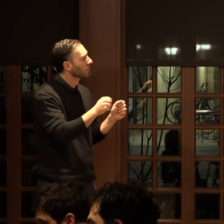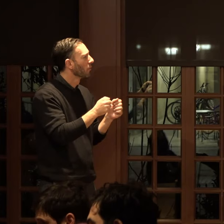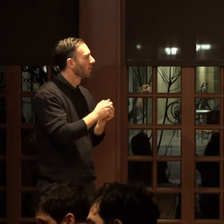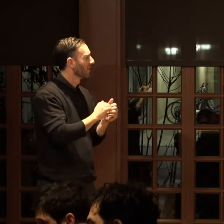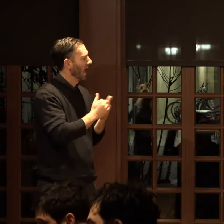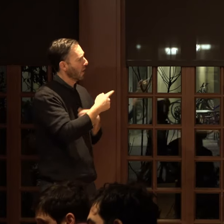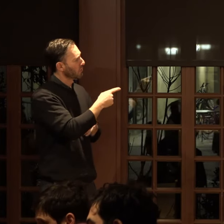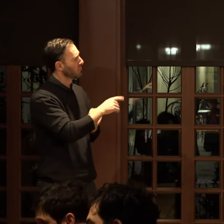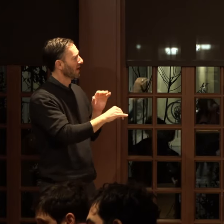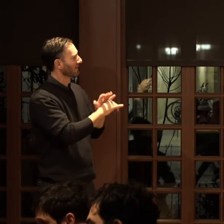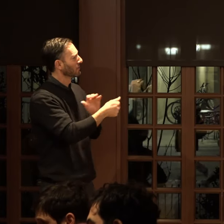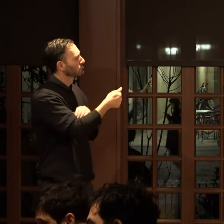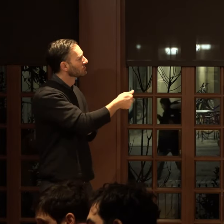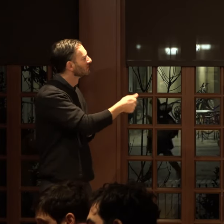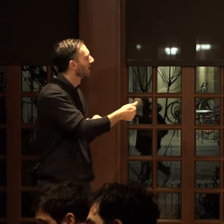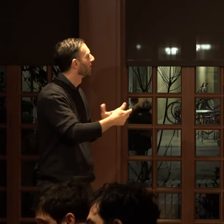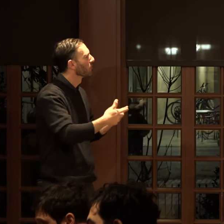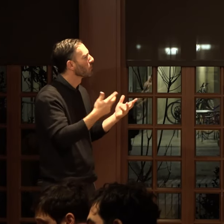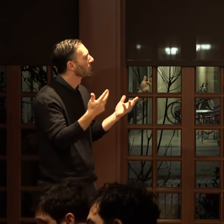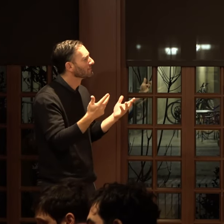however you identify yourself or